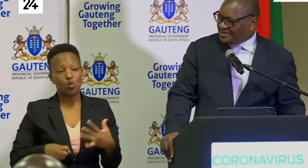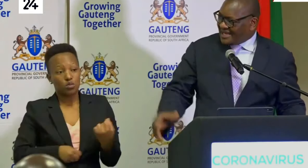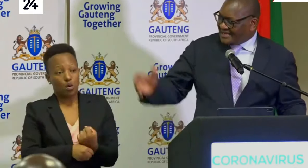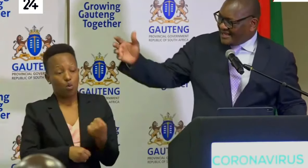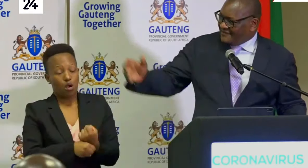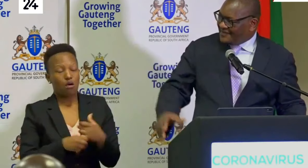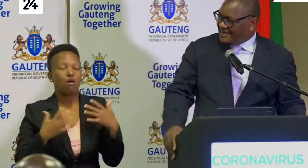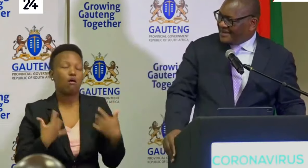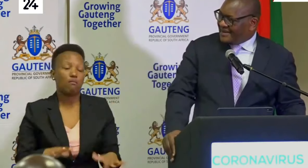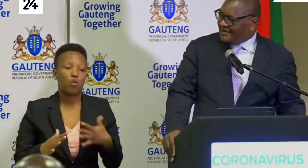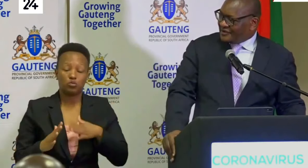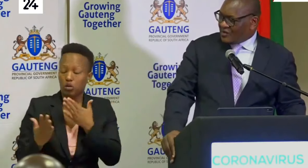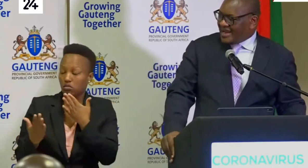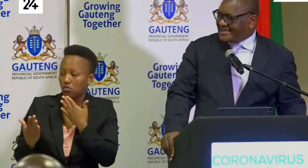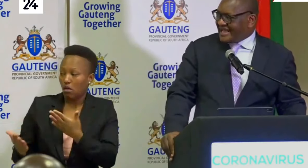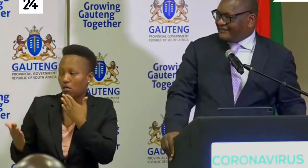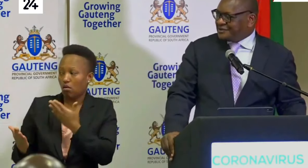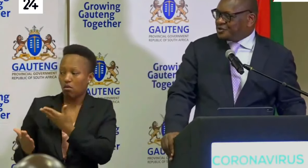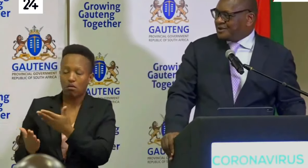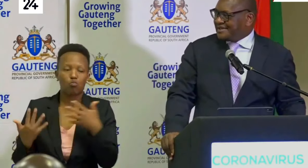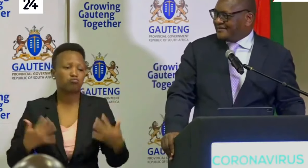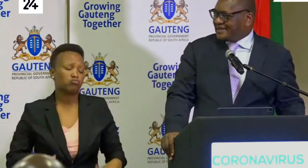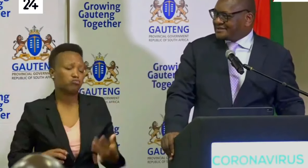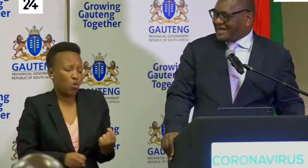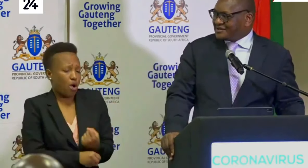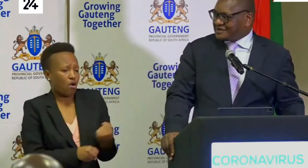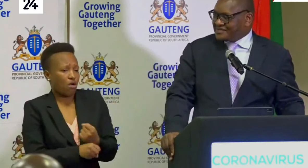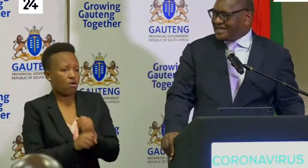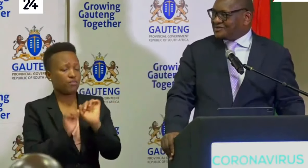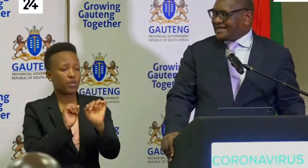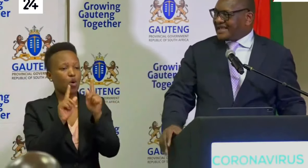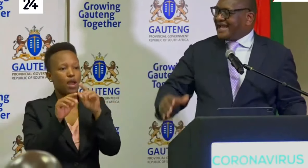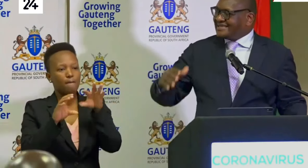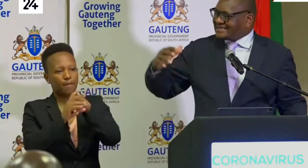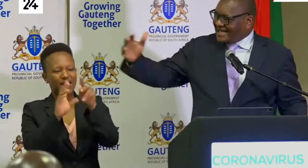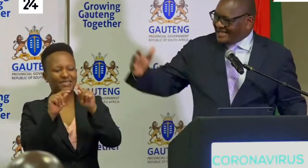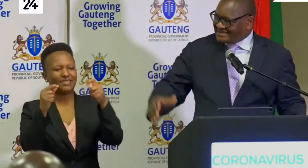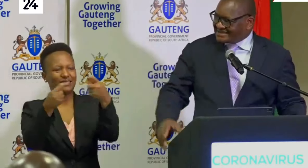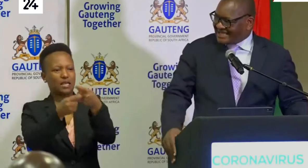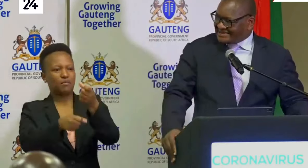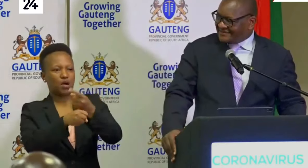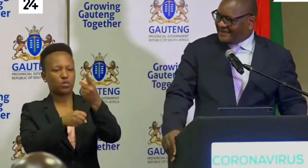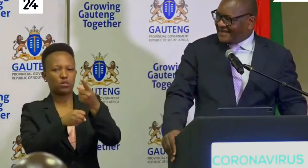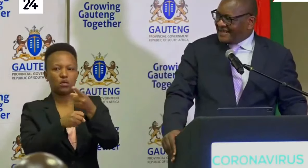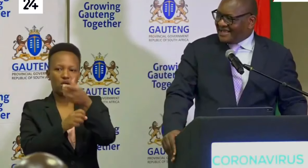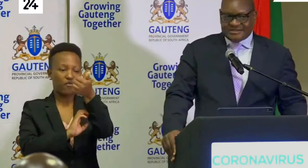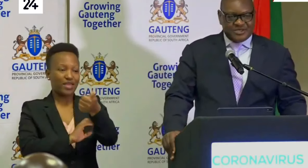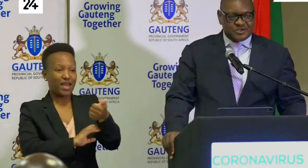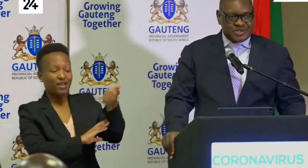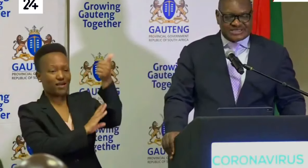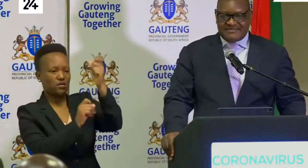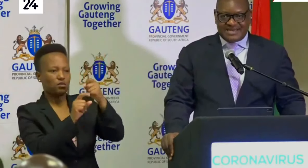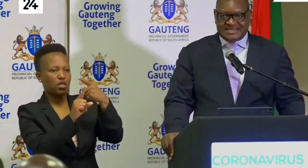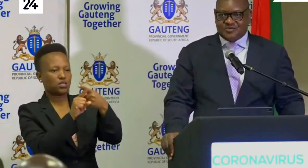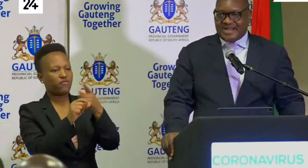want to thank them for the work they have been doing as part of team Kautieng. The entire executive has been